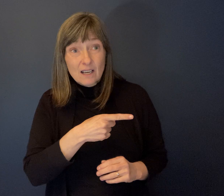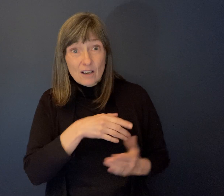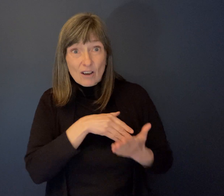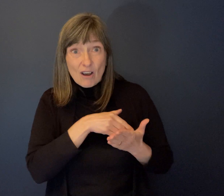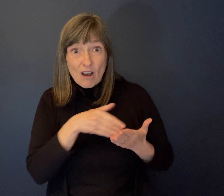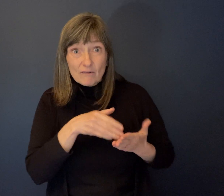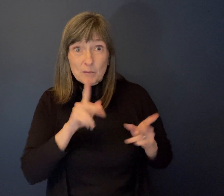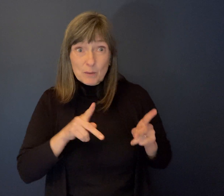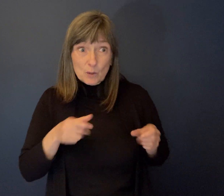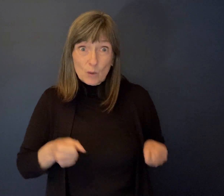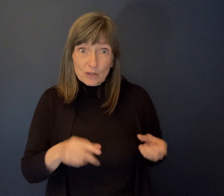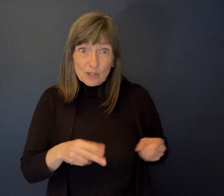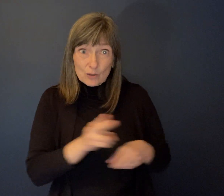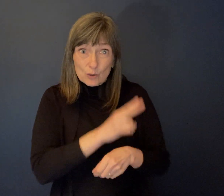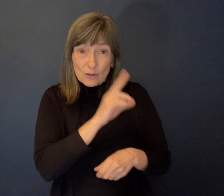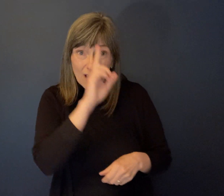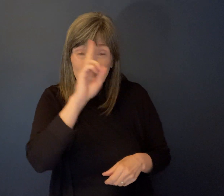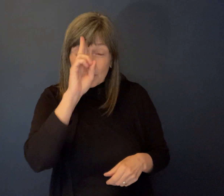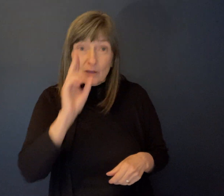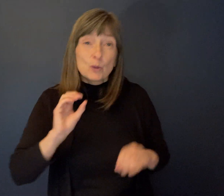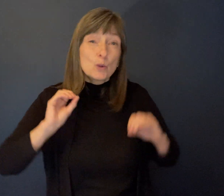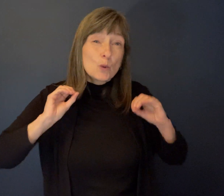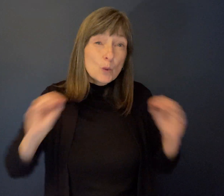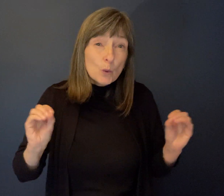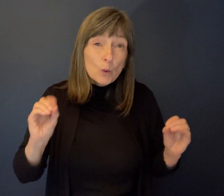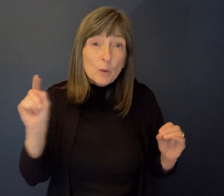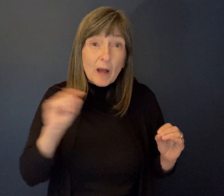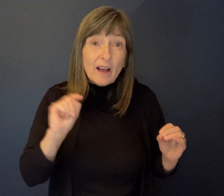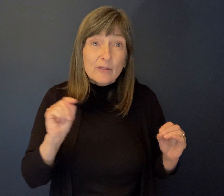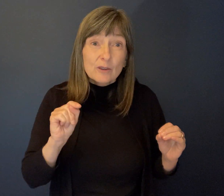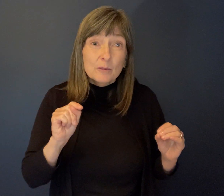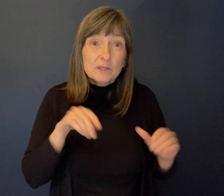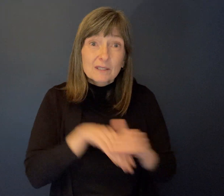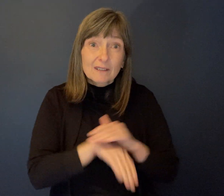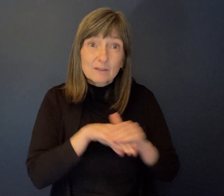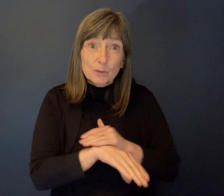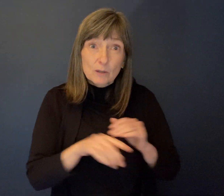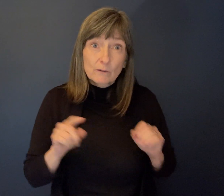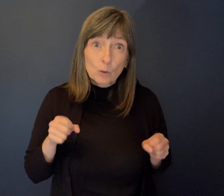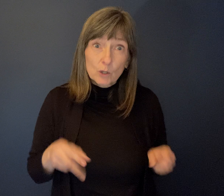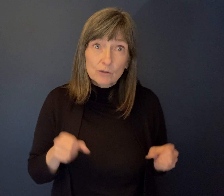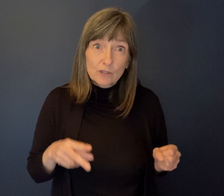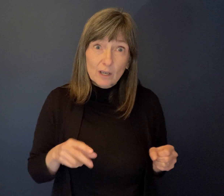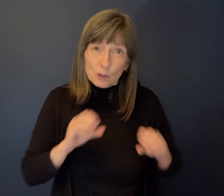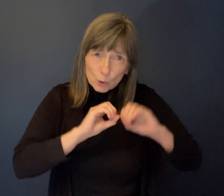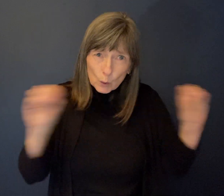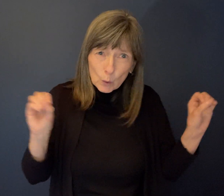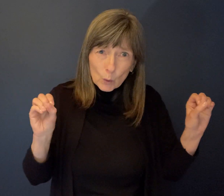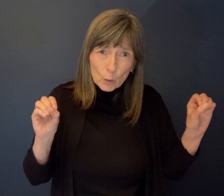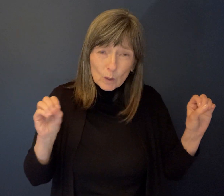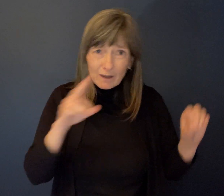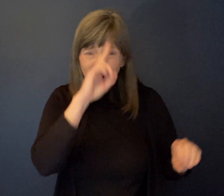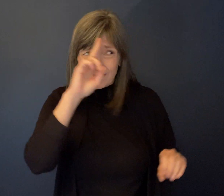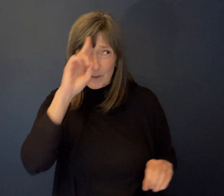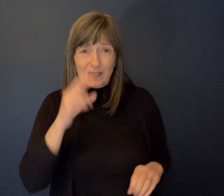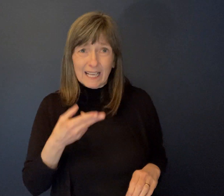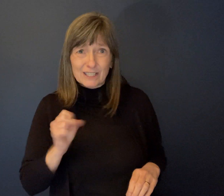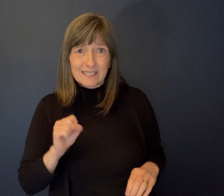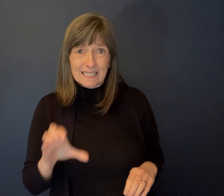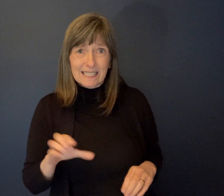wheelchairs. No washrooms were wheelchair accessible. No washrooms. it's like, even today, it's unbelievable